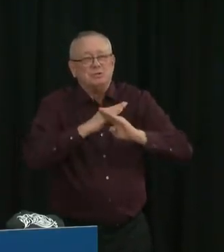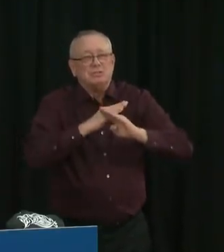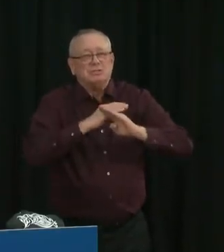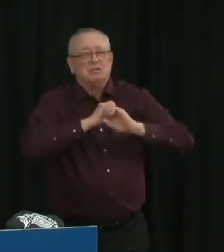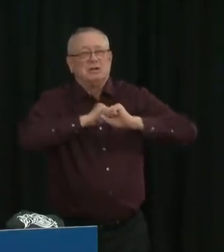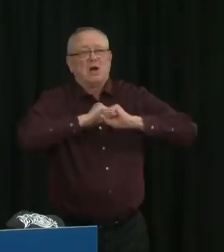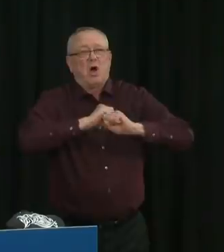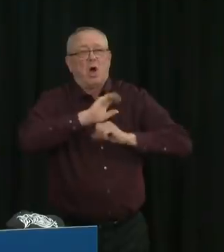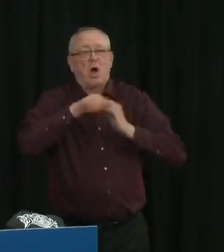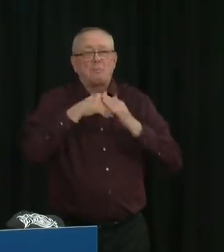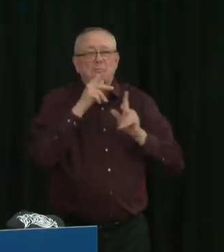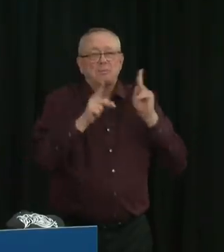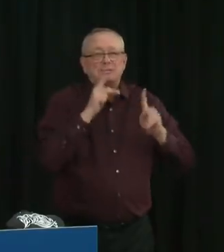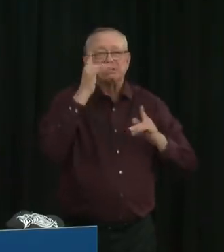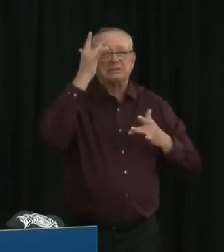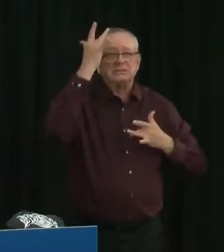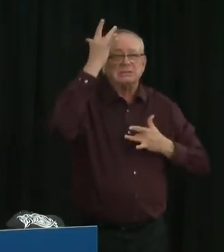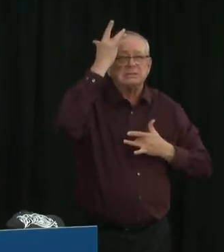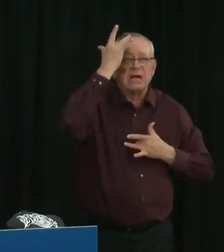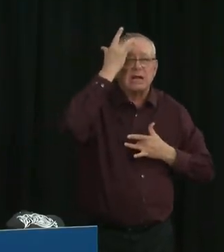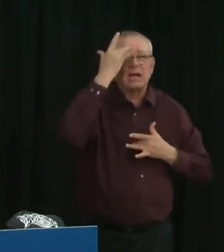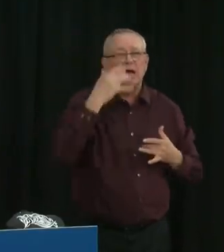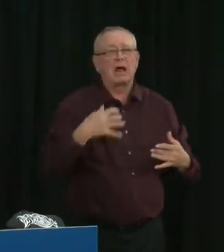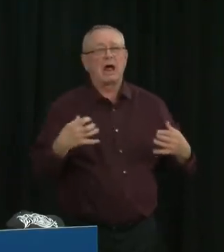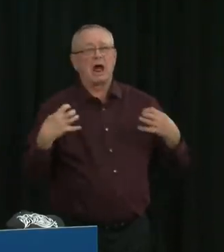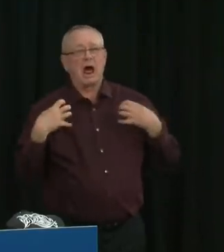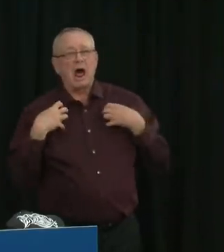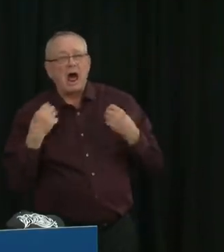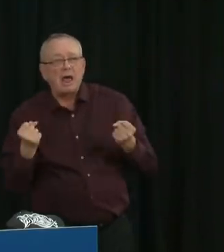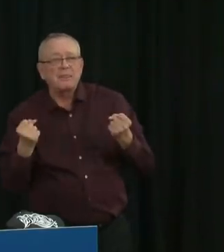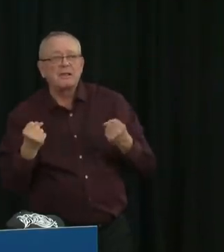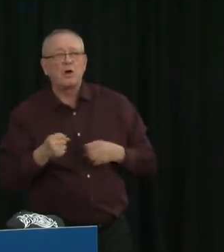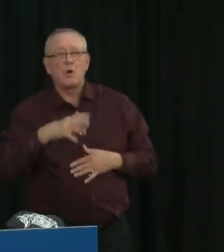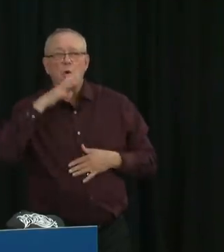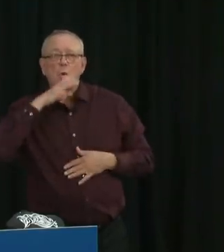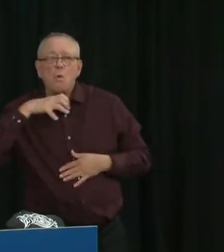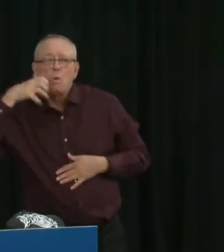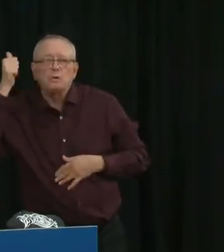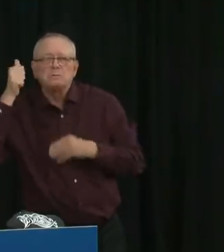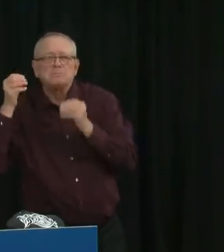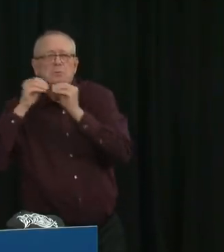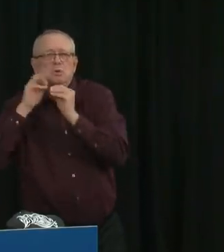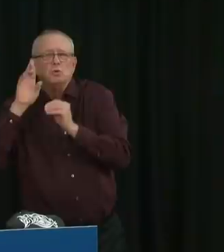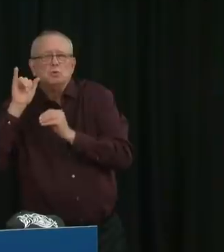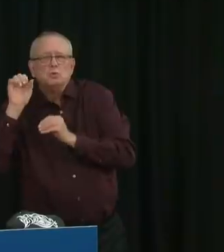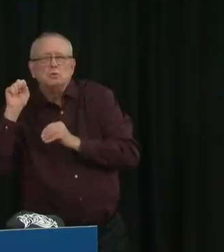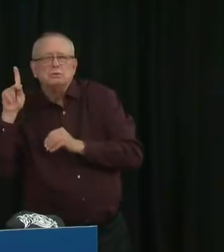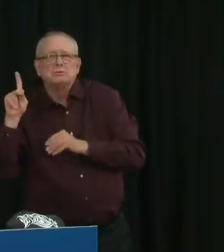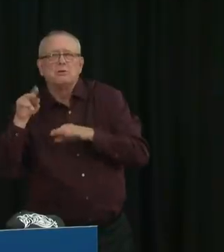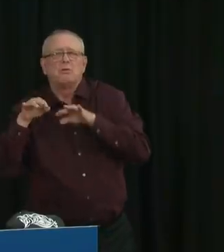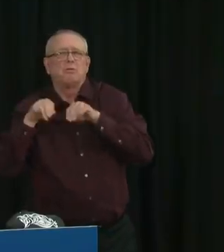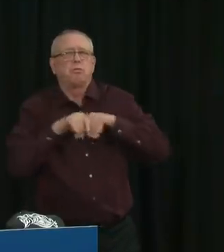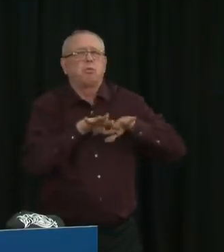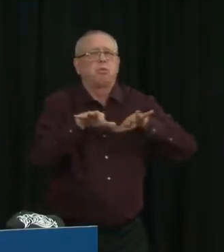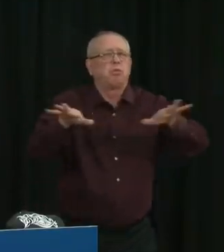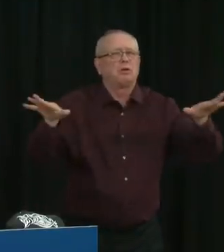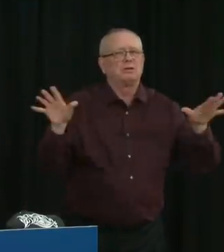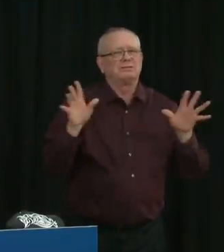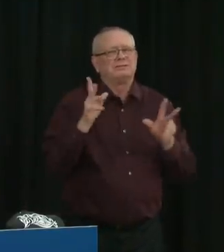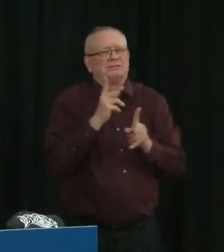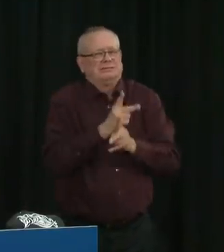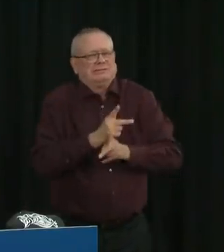conditions at risk. We are all in this together, and our best and only protection, both from COVID